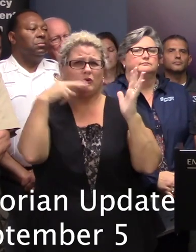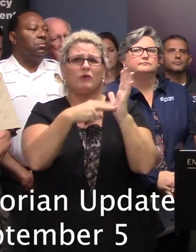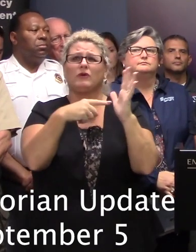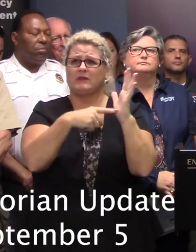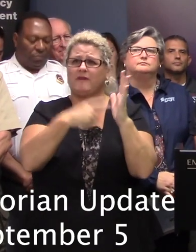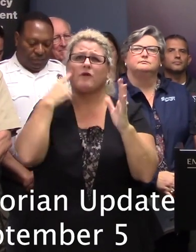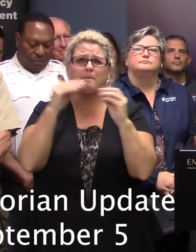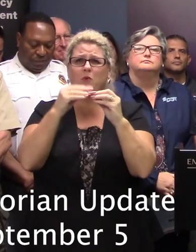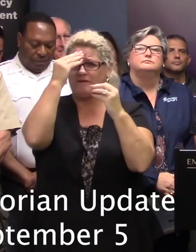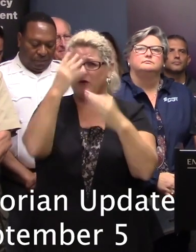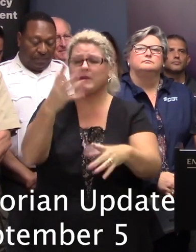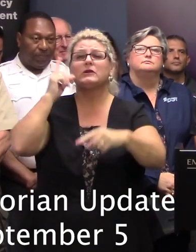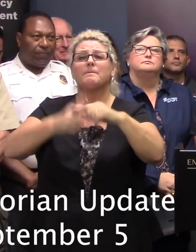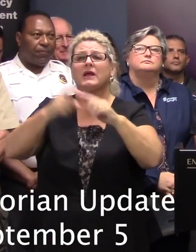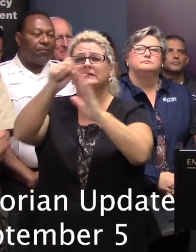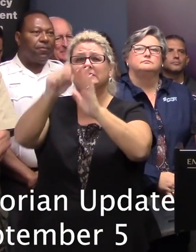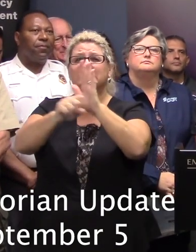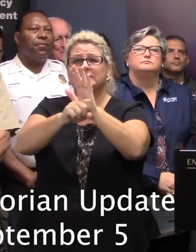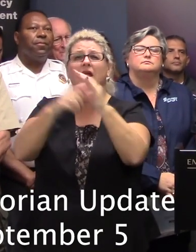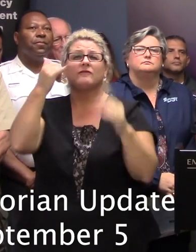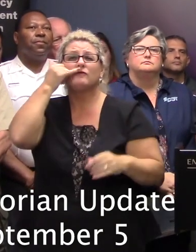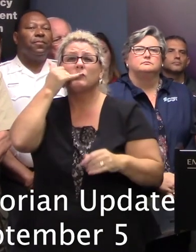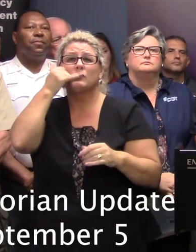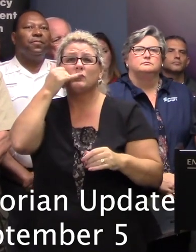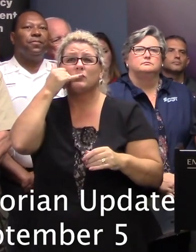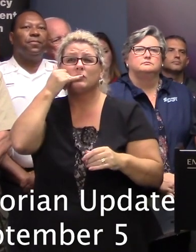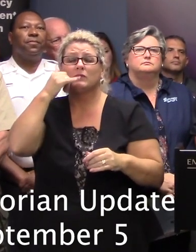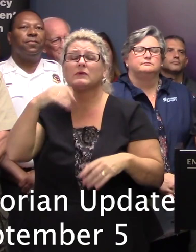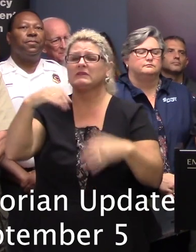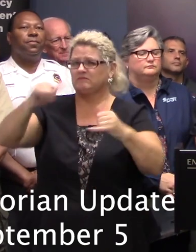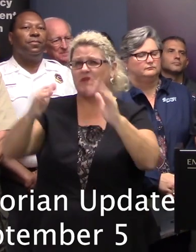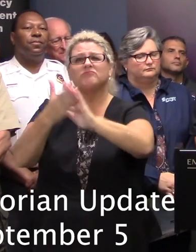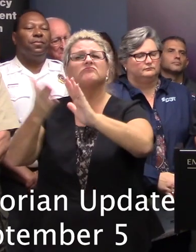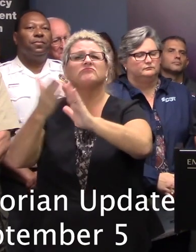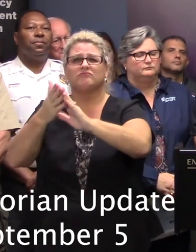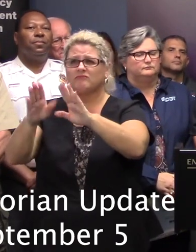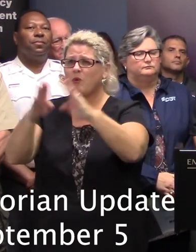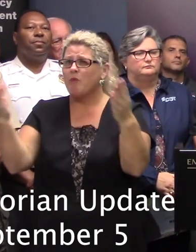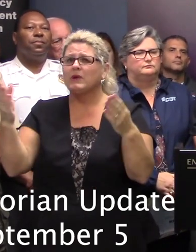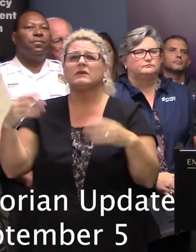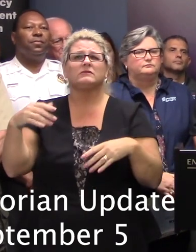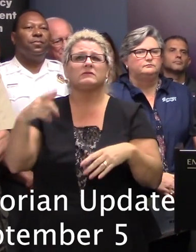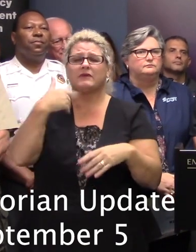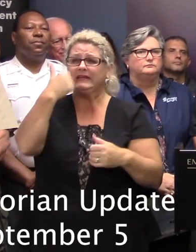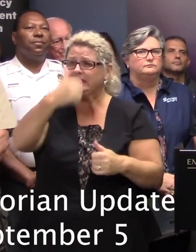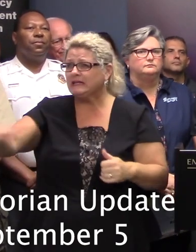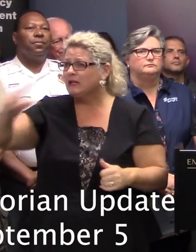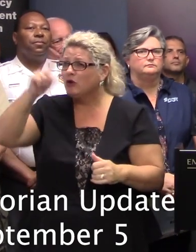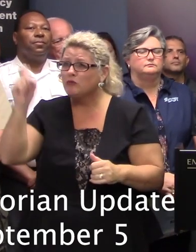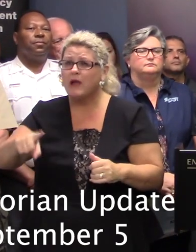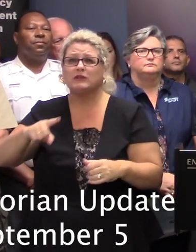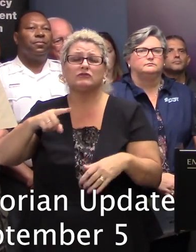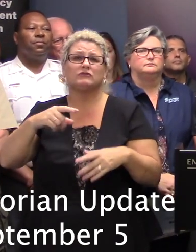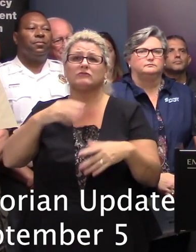state hotline, the public information phone system, that is still operational. If you've got any questions on anything to do with this